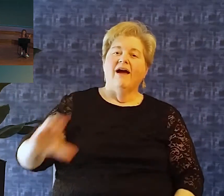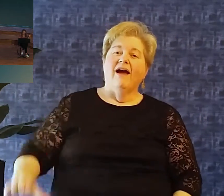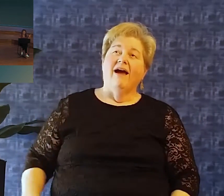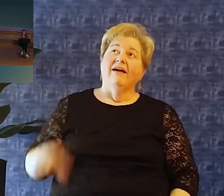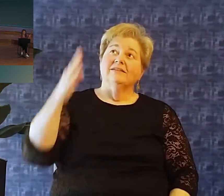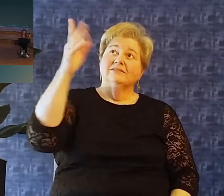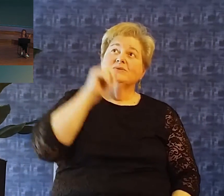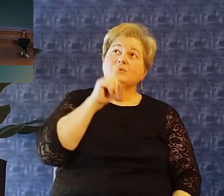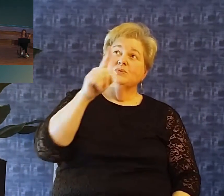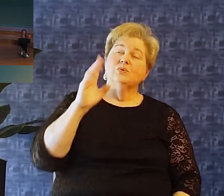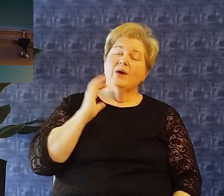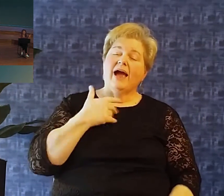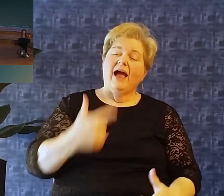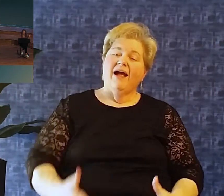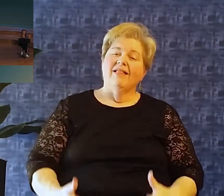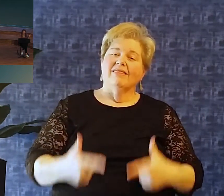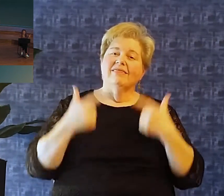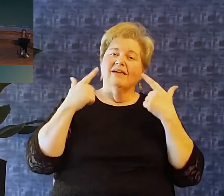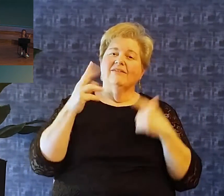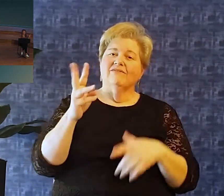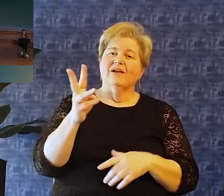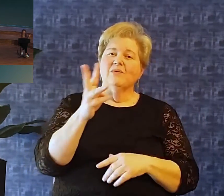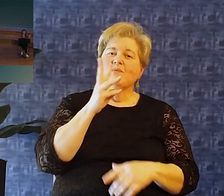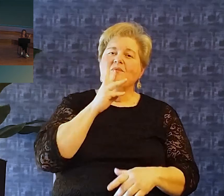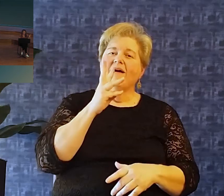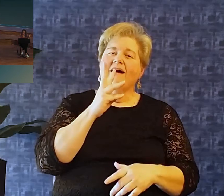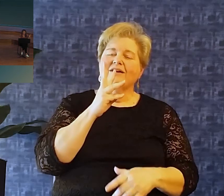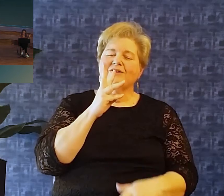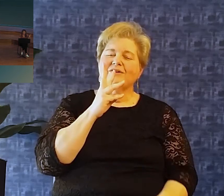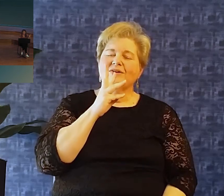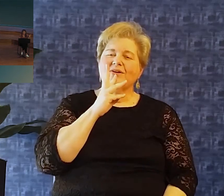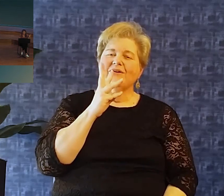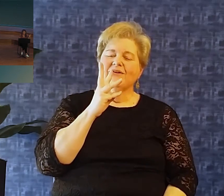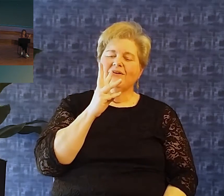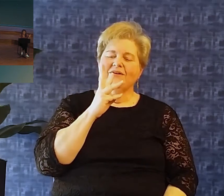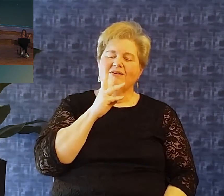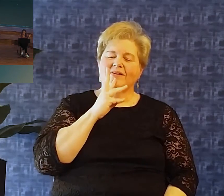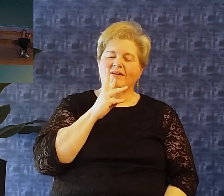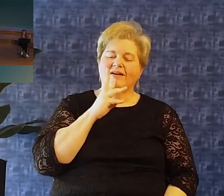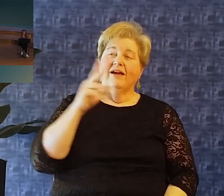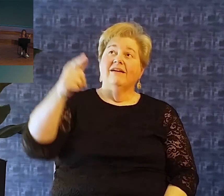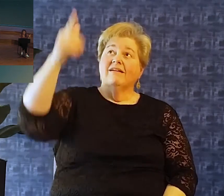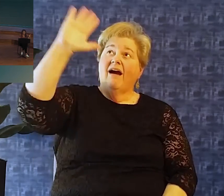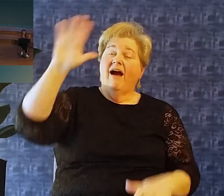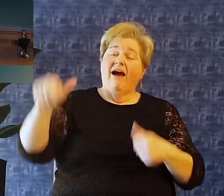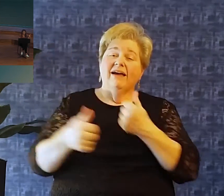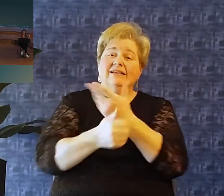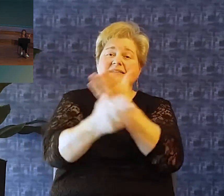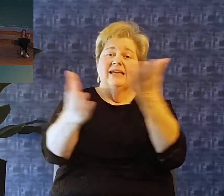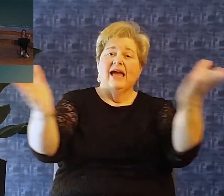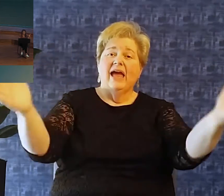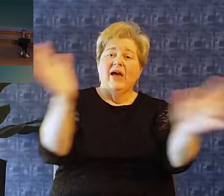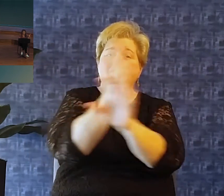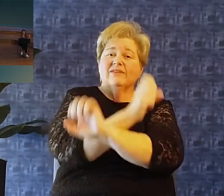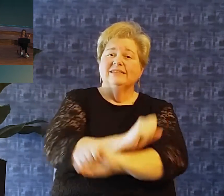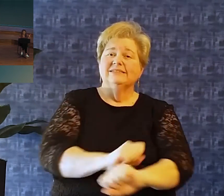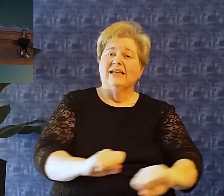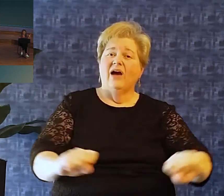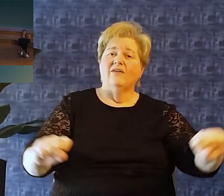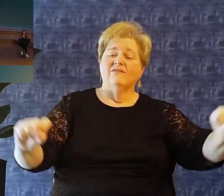Christ, He is on living waters There's a river